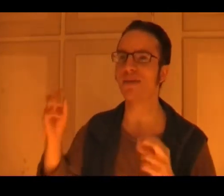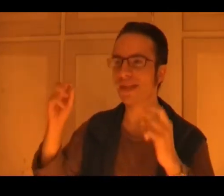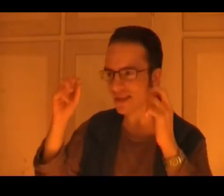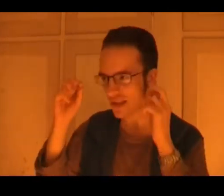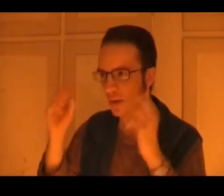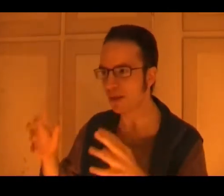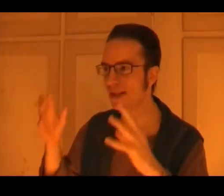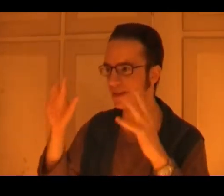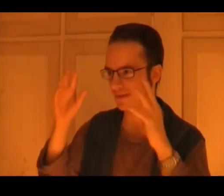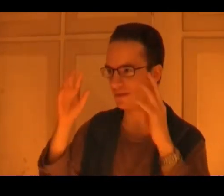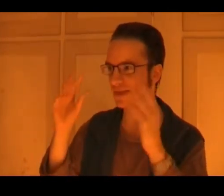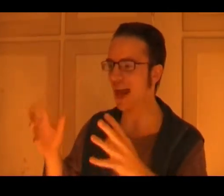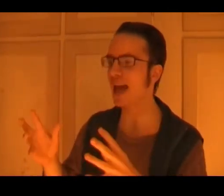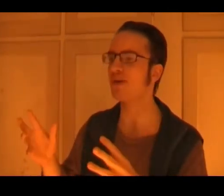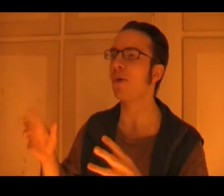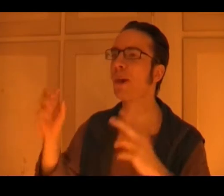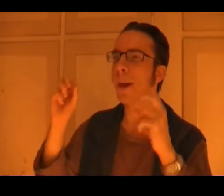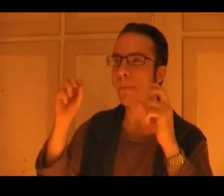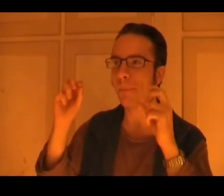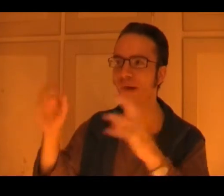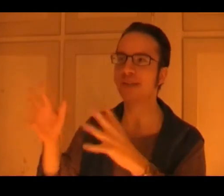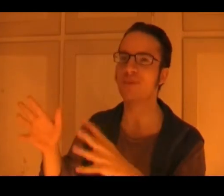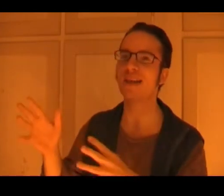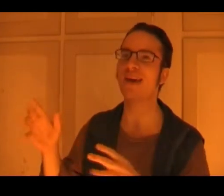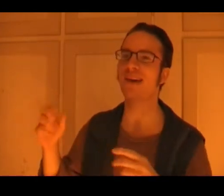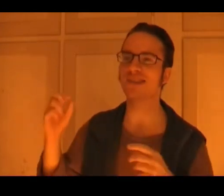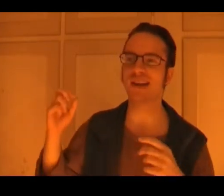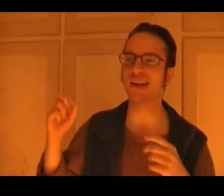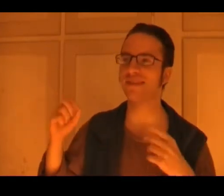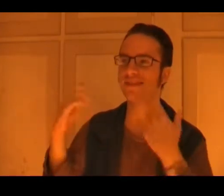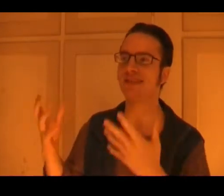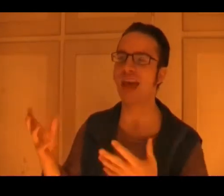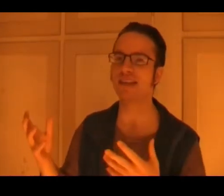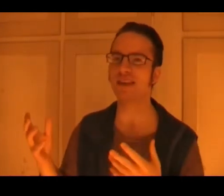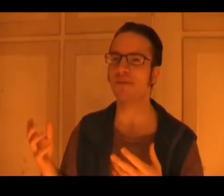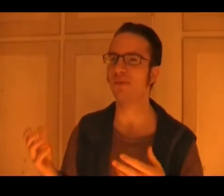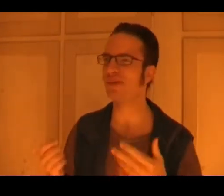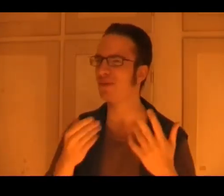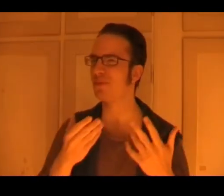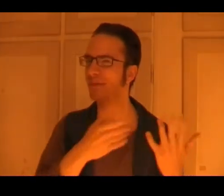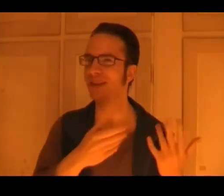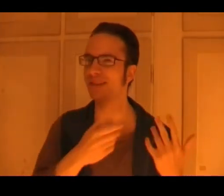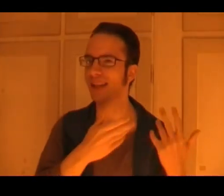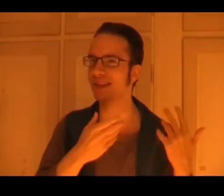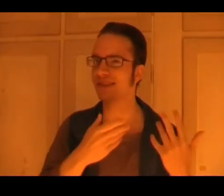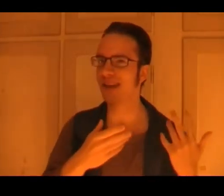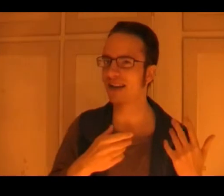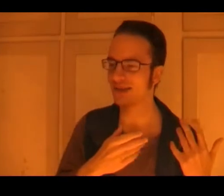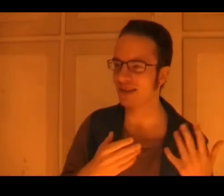he's a complete asshole, but he's right there, aren't you gonna ask him, do you want me to let this guy talk to